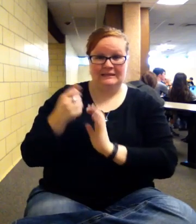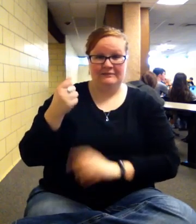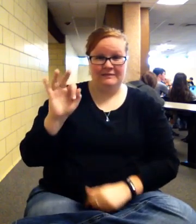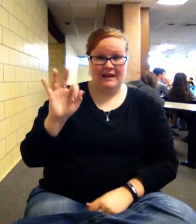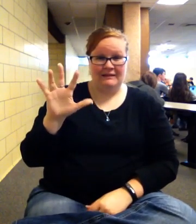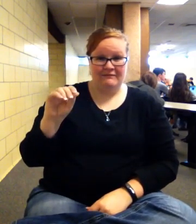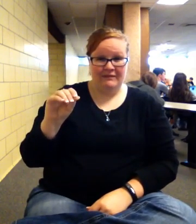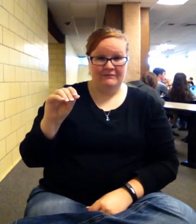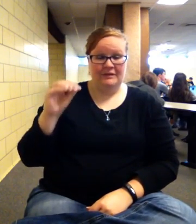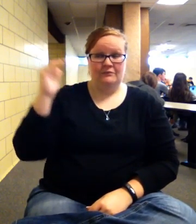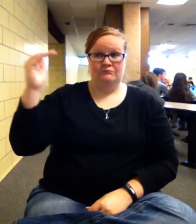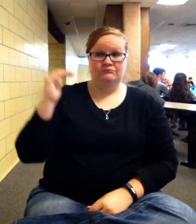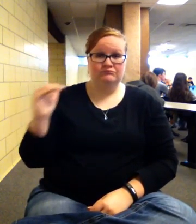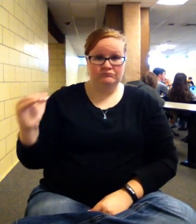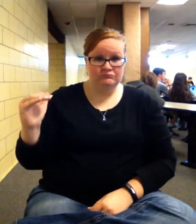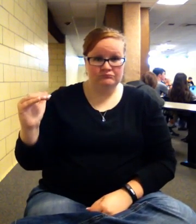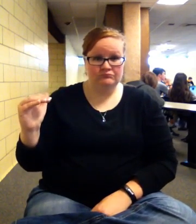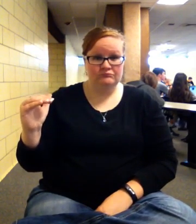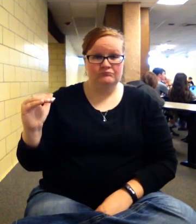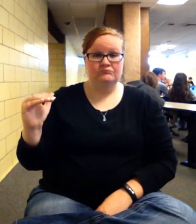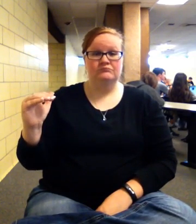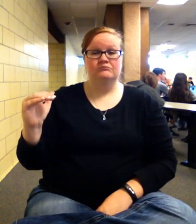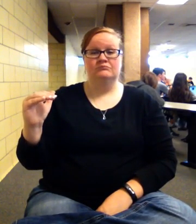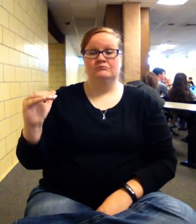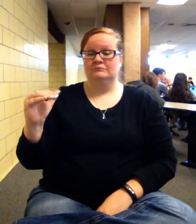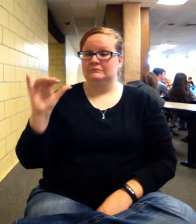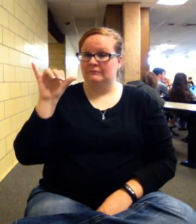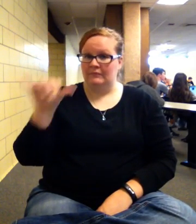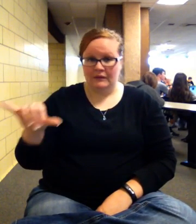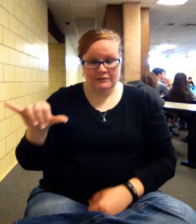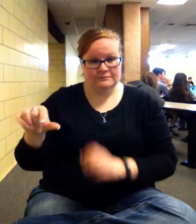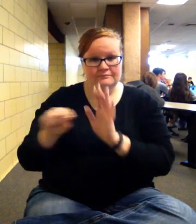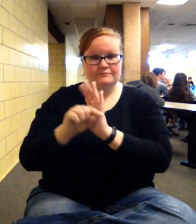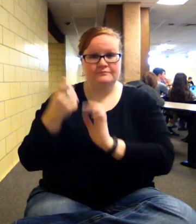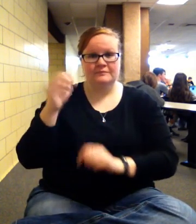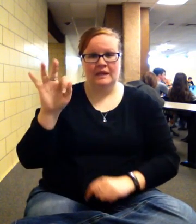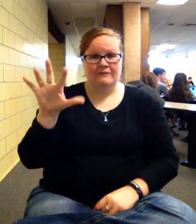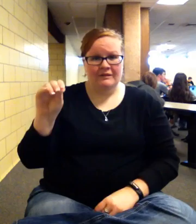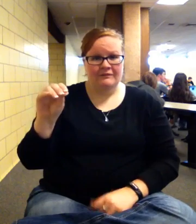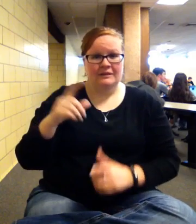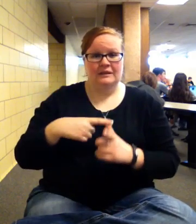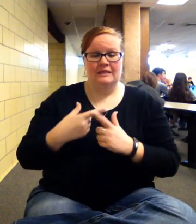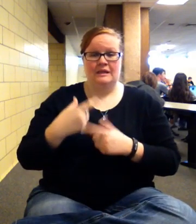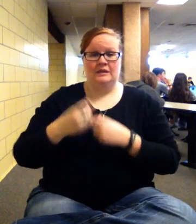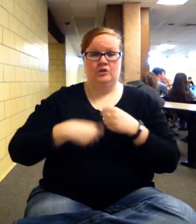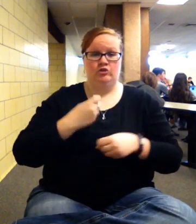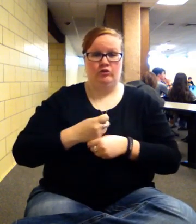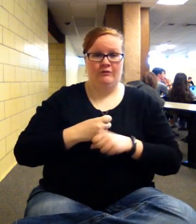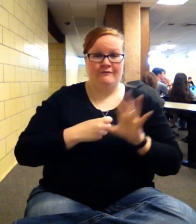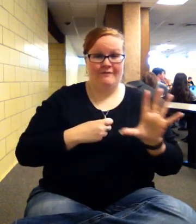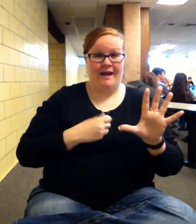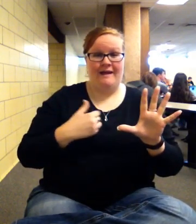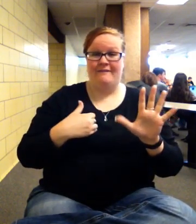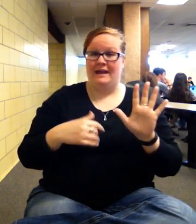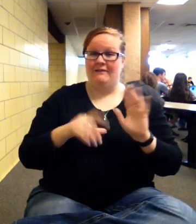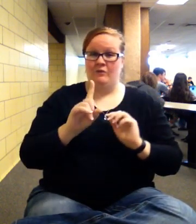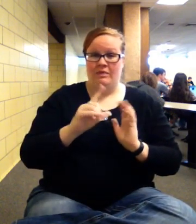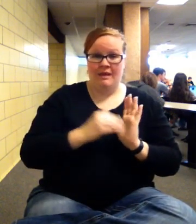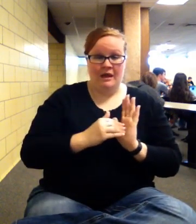carries down. So year 4, it stays negative $1,950. So then year 5, I get $1,000. It's still negative $950.